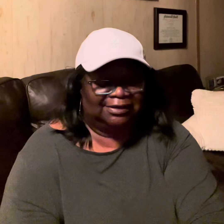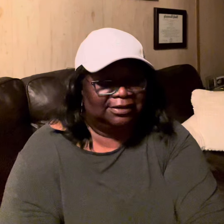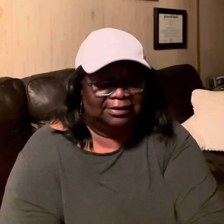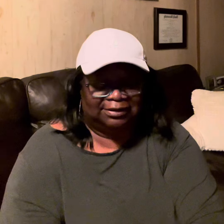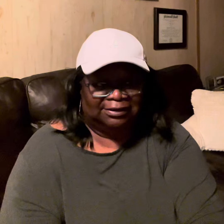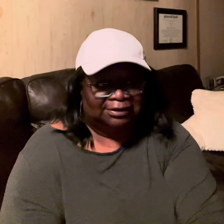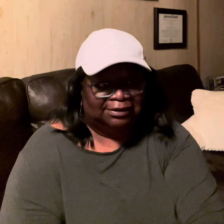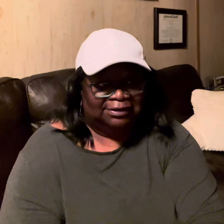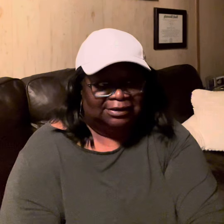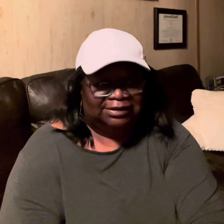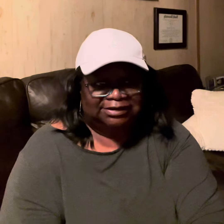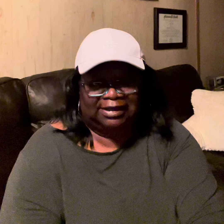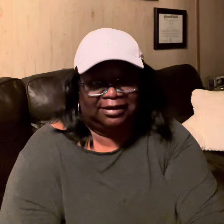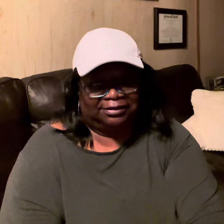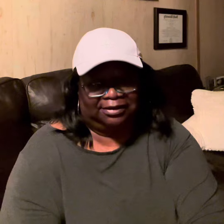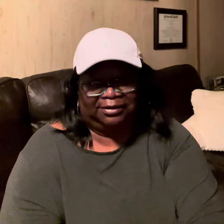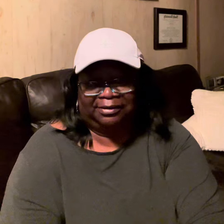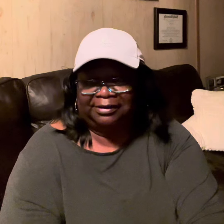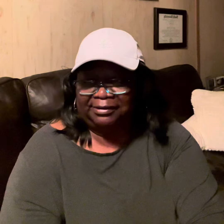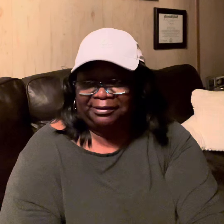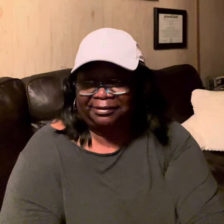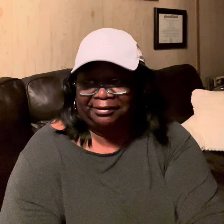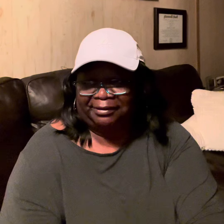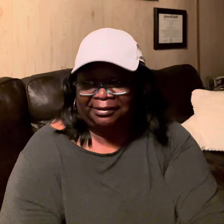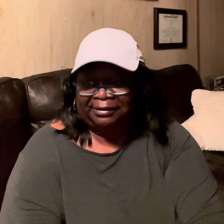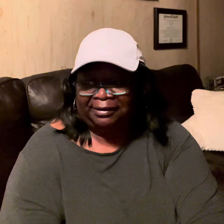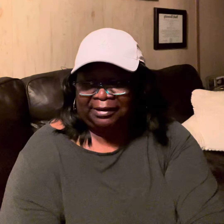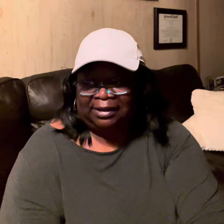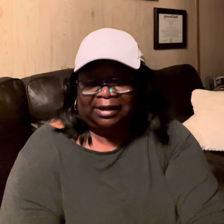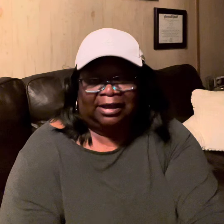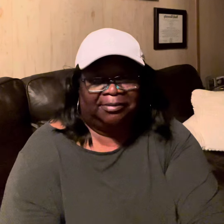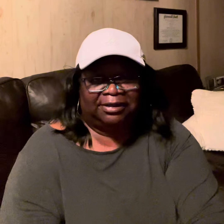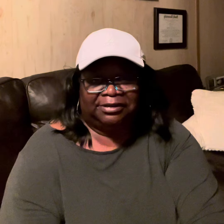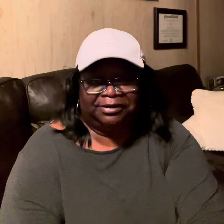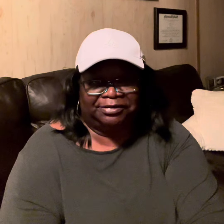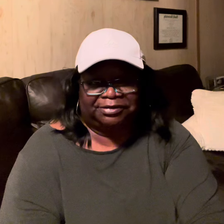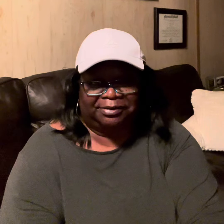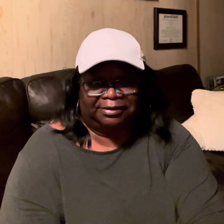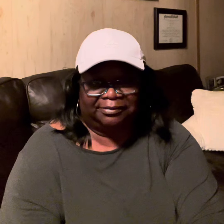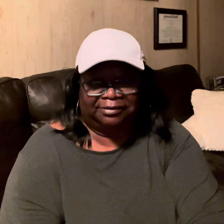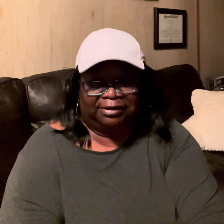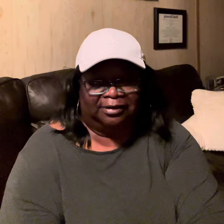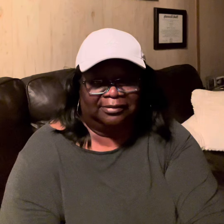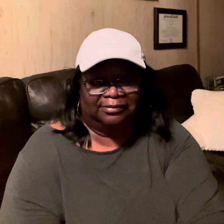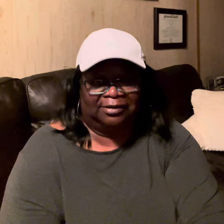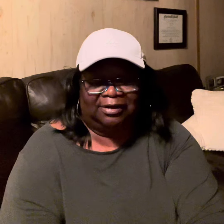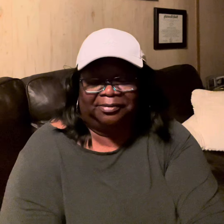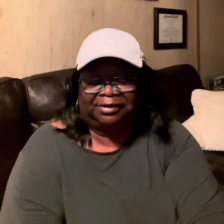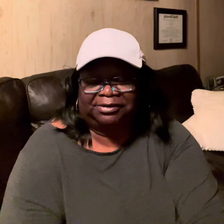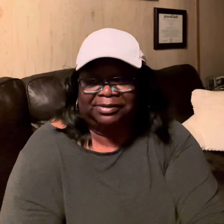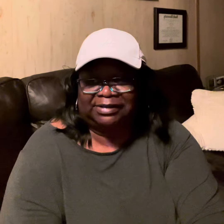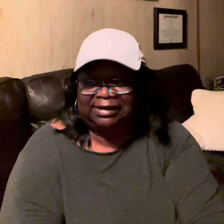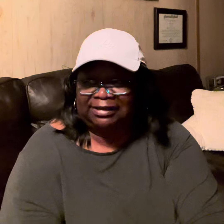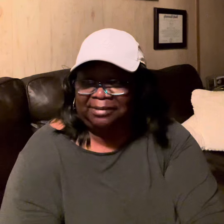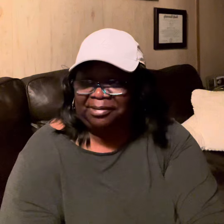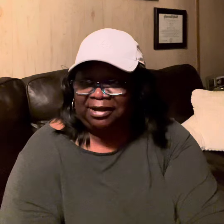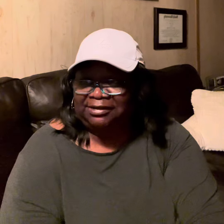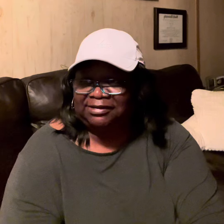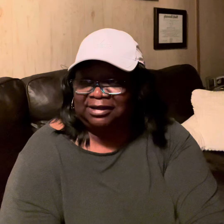she got a dog I'm getting used to it you know all they want to do is lick they butt and stuff